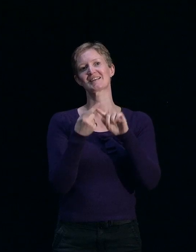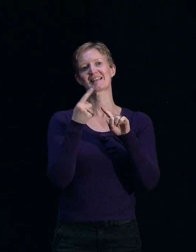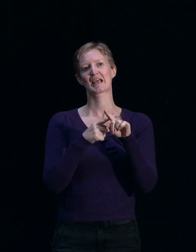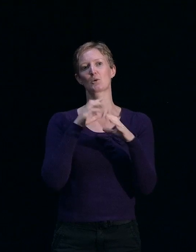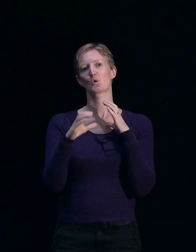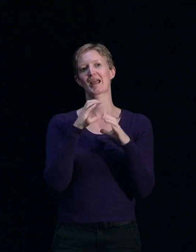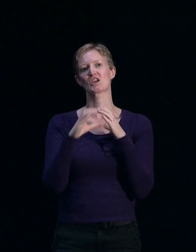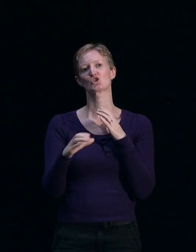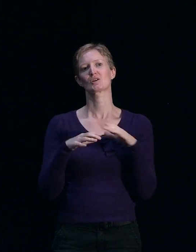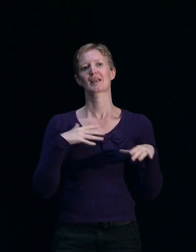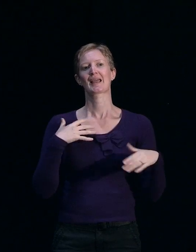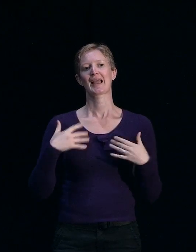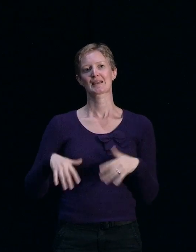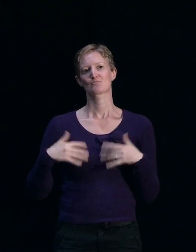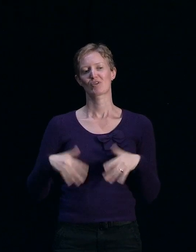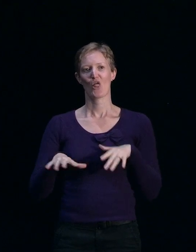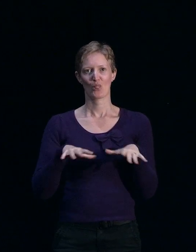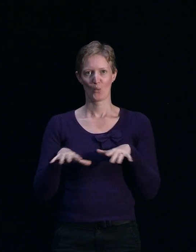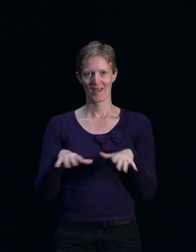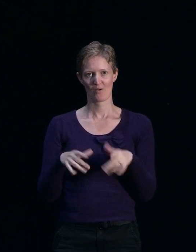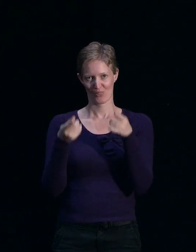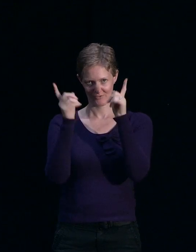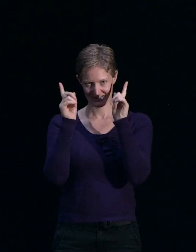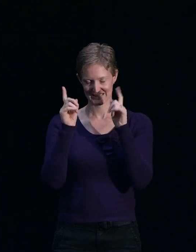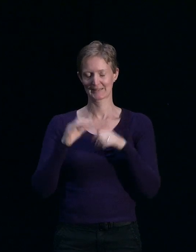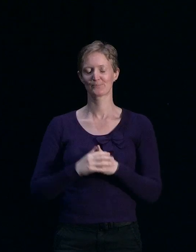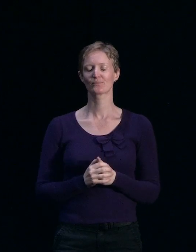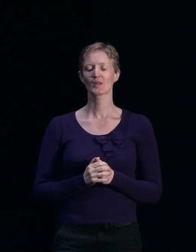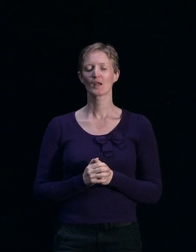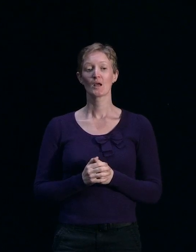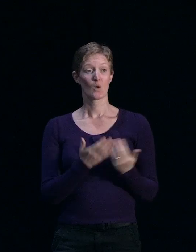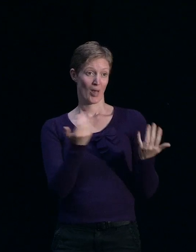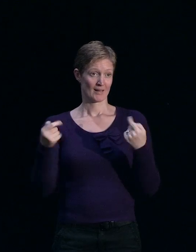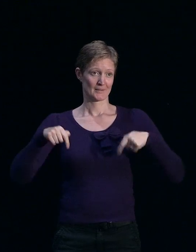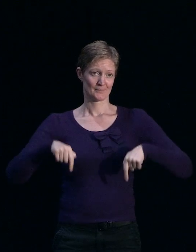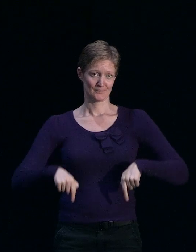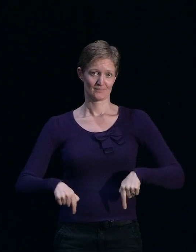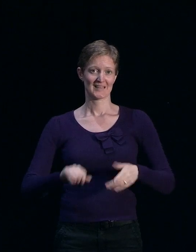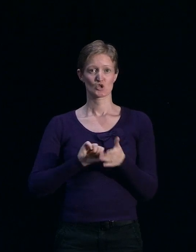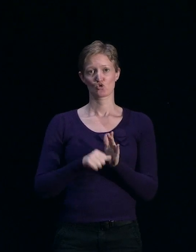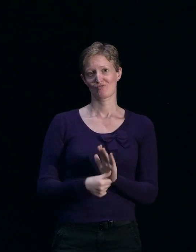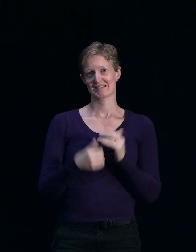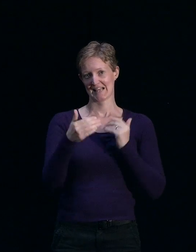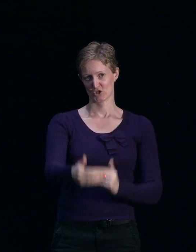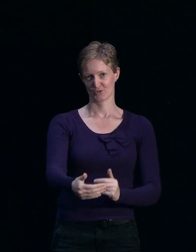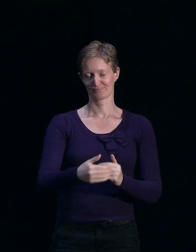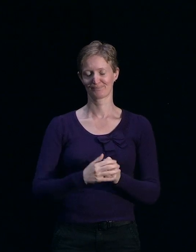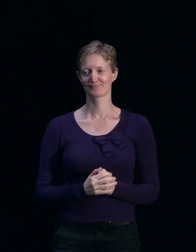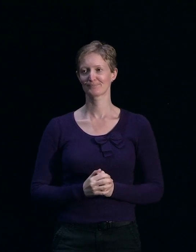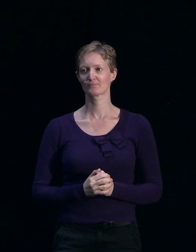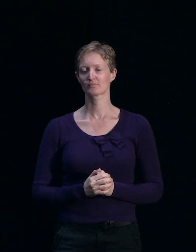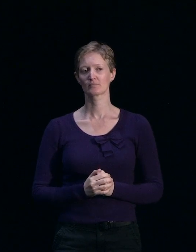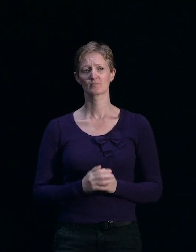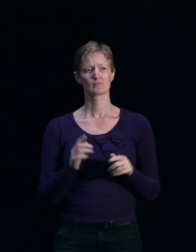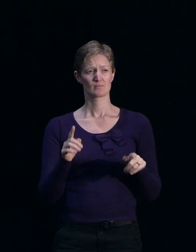the Canterbury Earthquake Recovery Authority. Welcome to this morning's session on insurance. Before